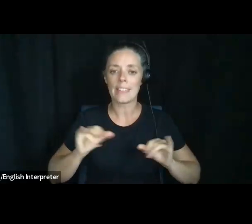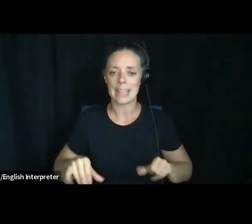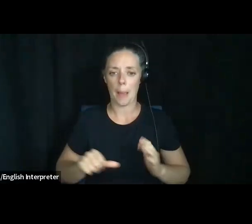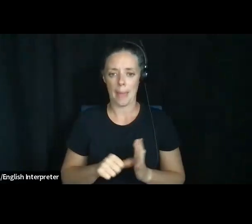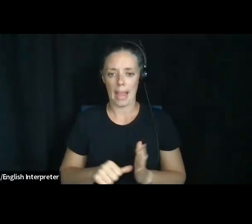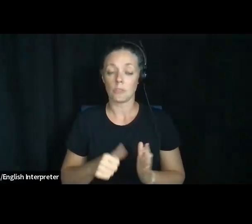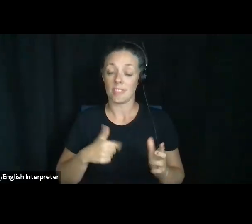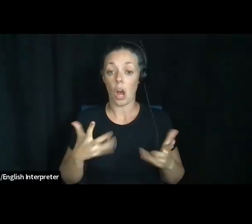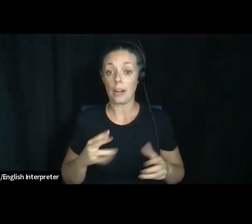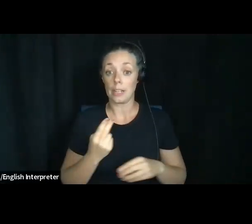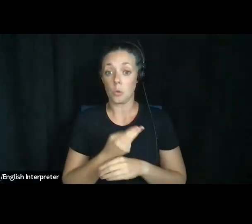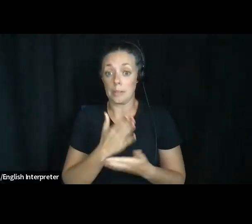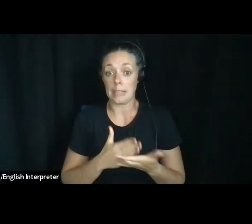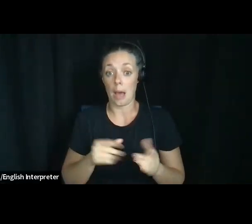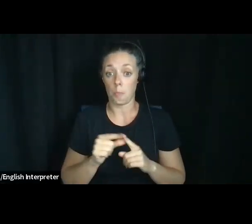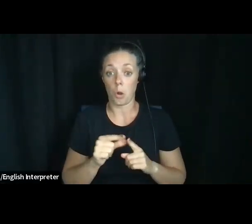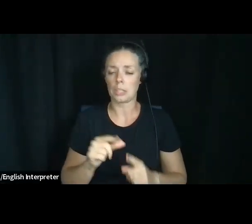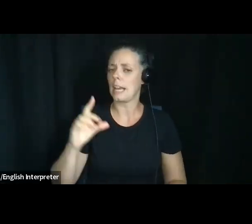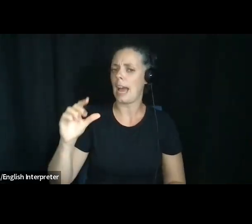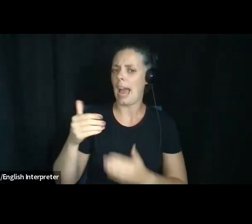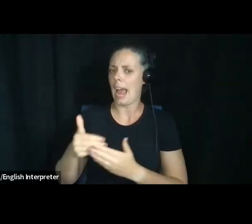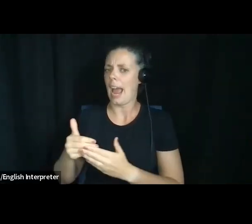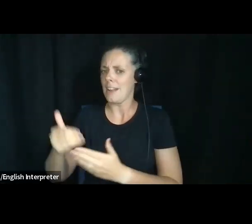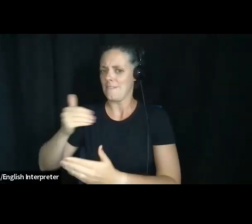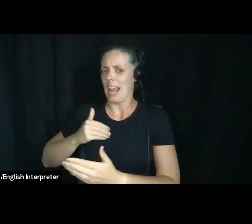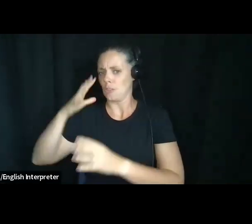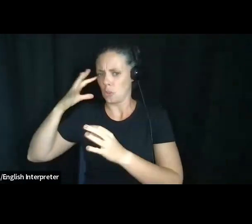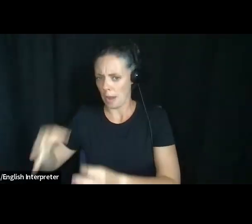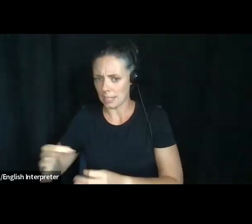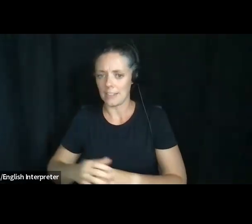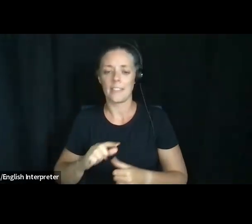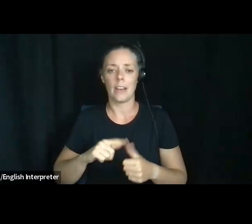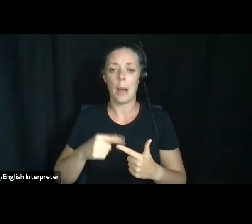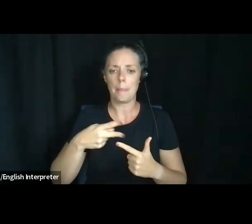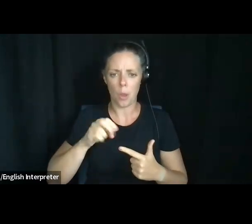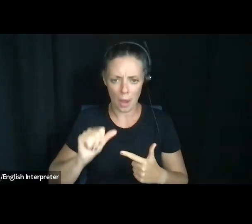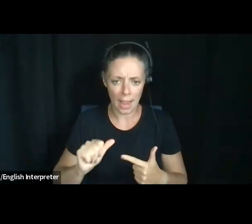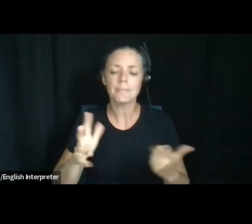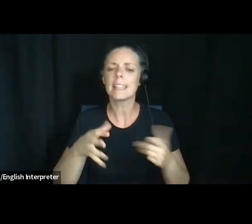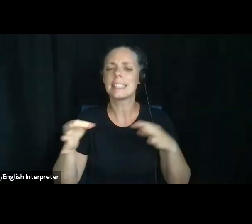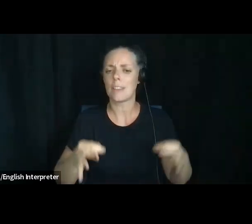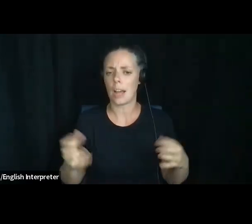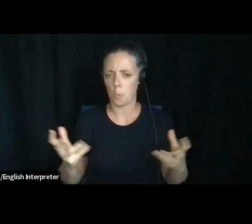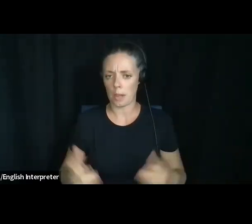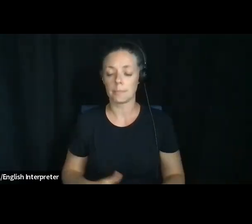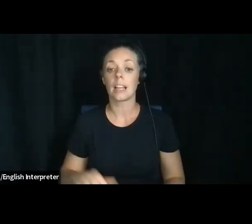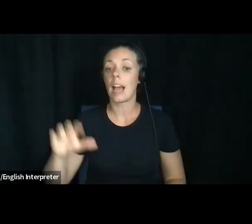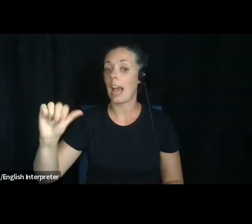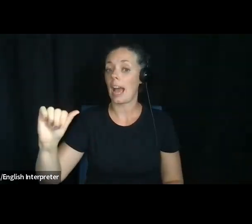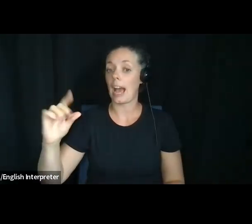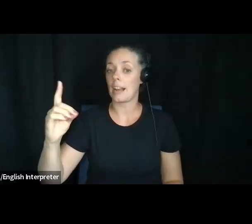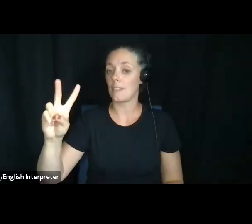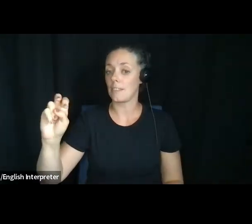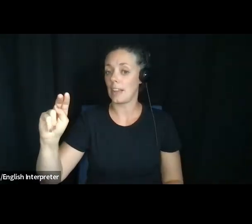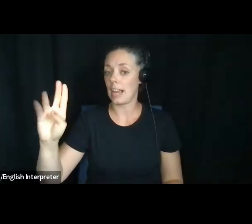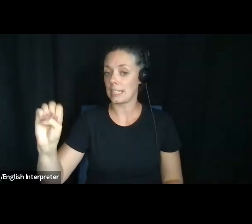some terms, advanced directive, power of attorney. Let's actually define those terms. I see the term advanced directive as